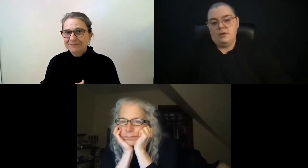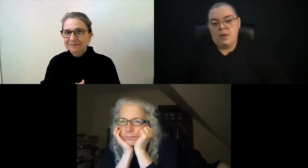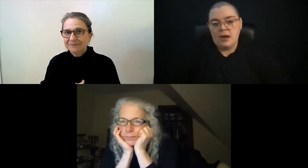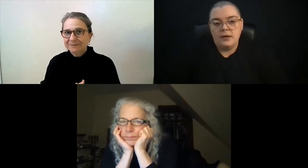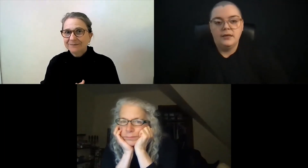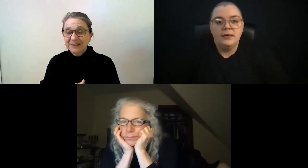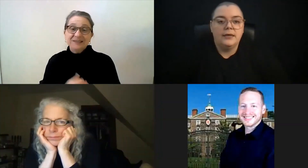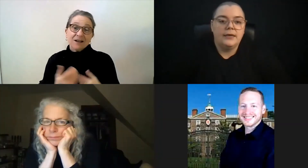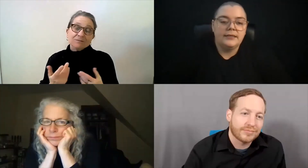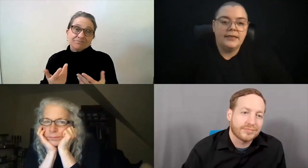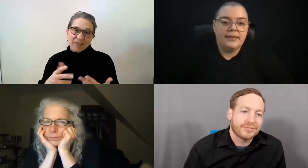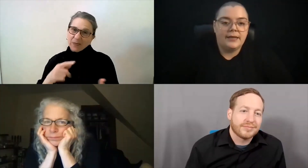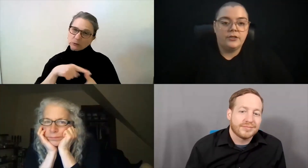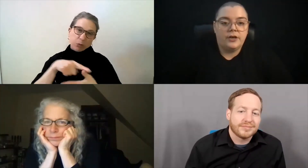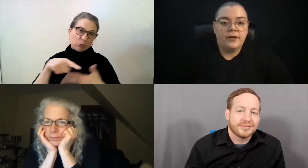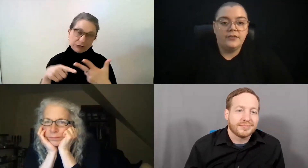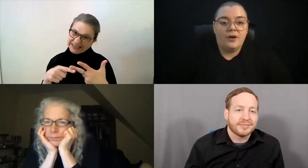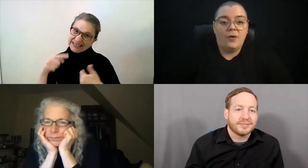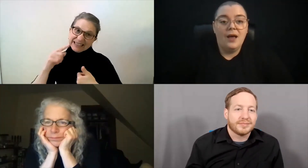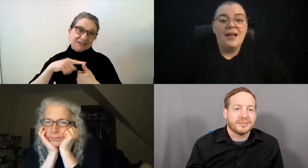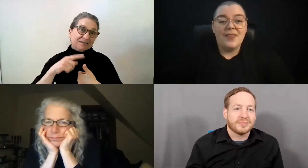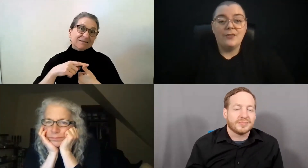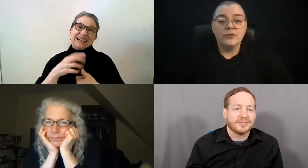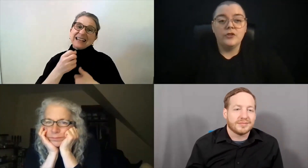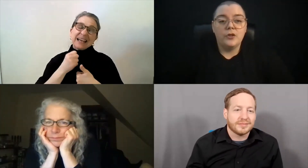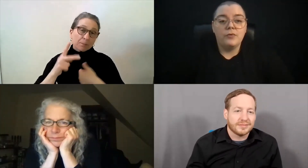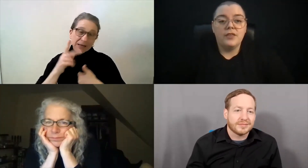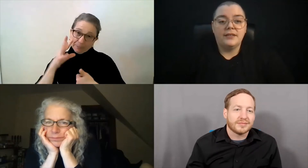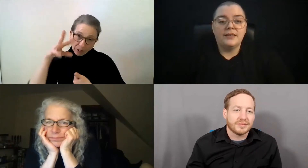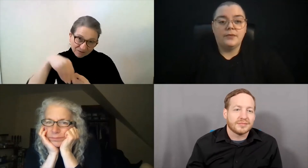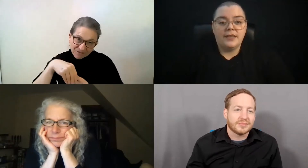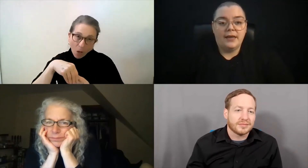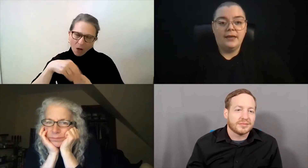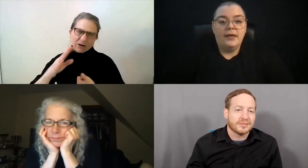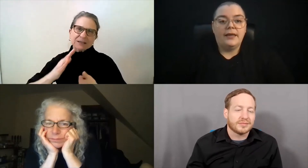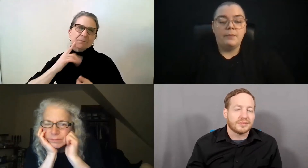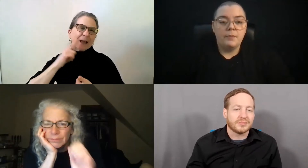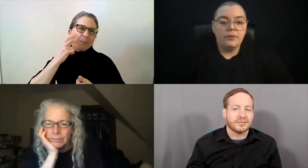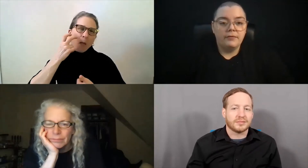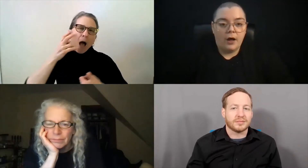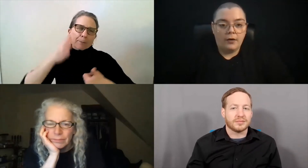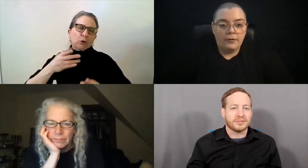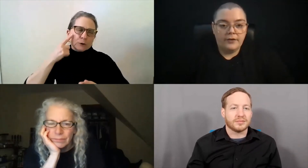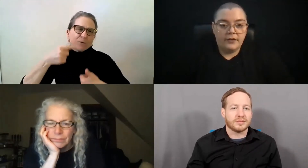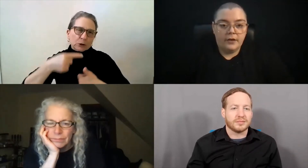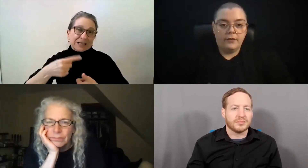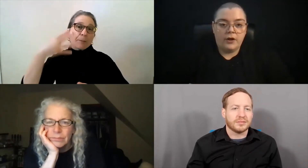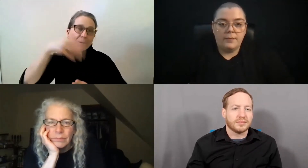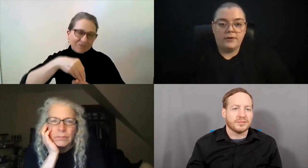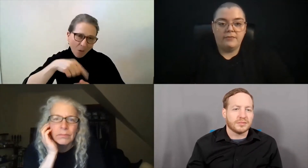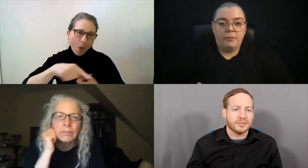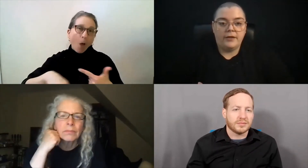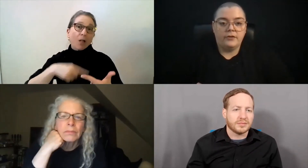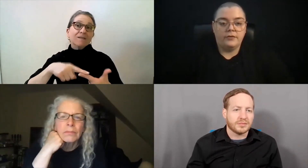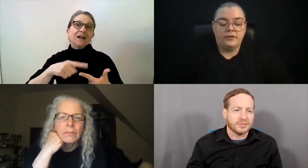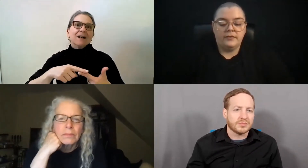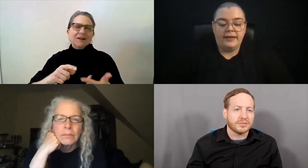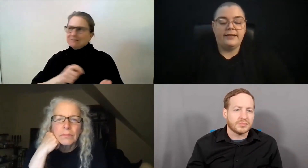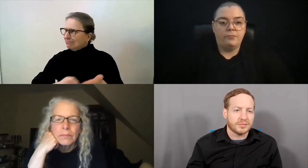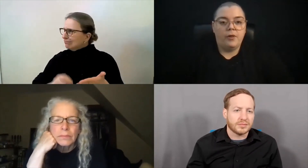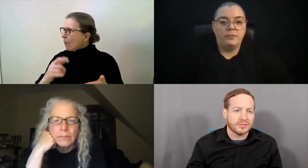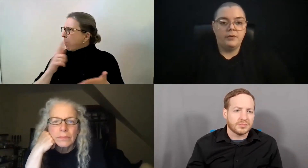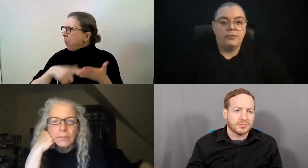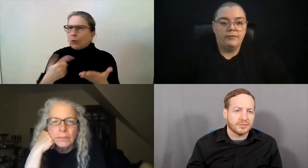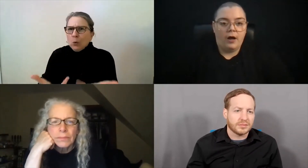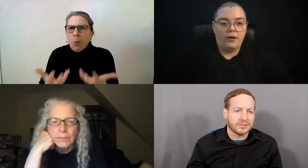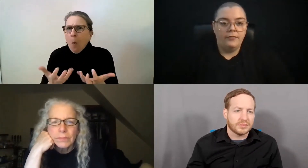needs to be made to get that started. So those are the three things I would say. Get people involved. You know, if you're talking about Deaf-Blind services, get